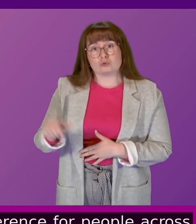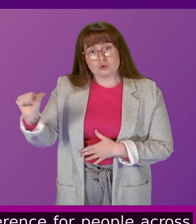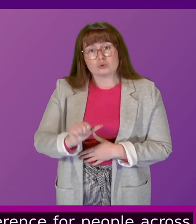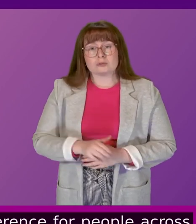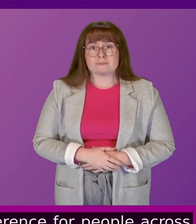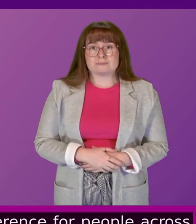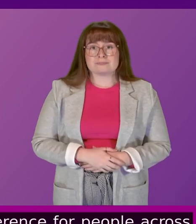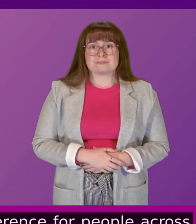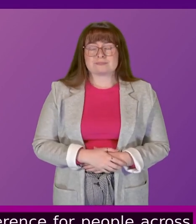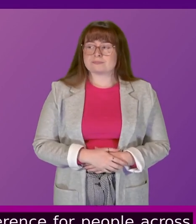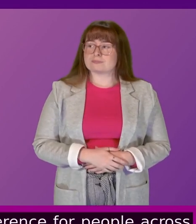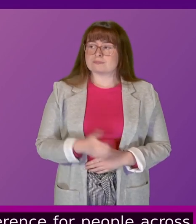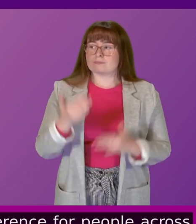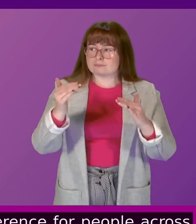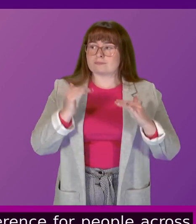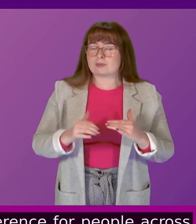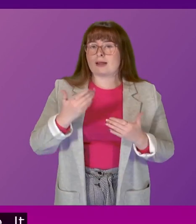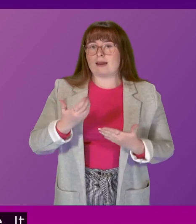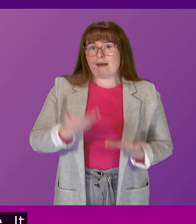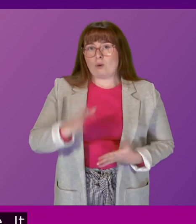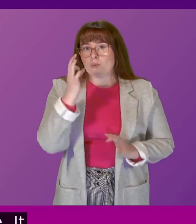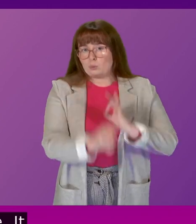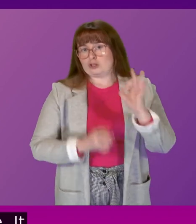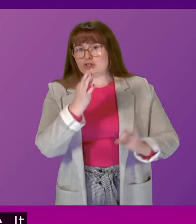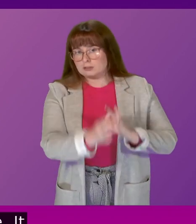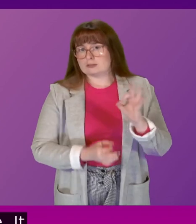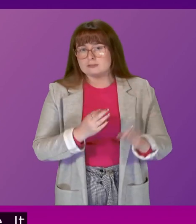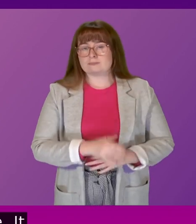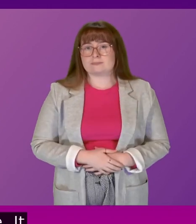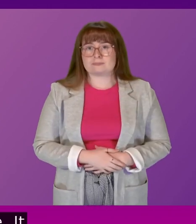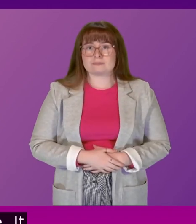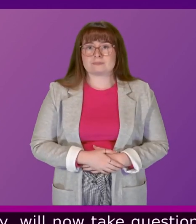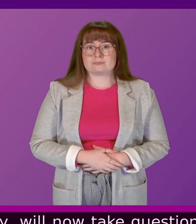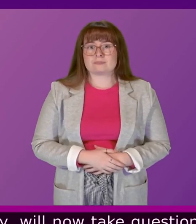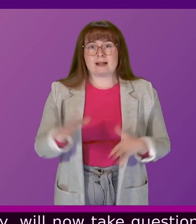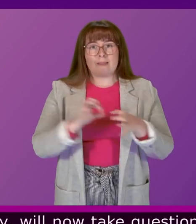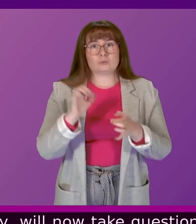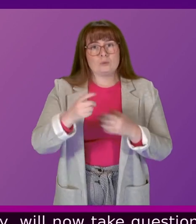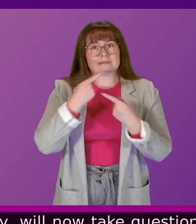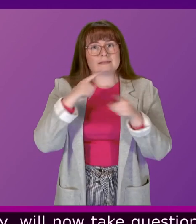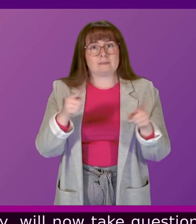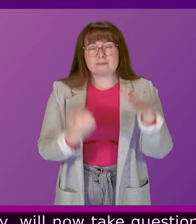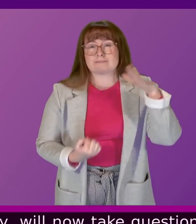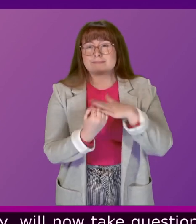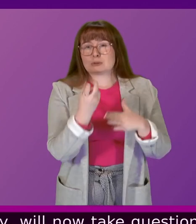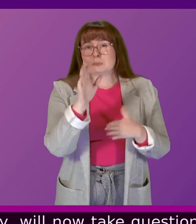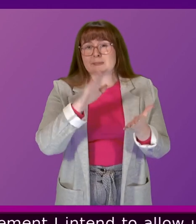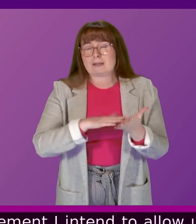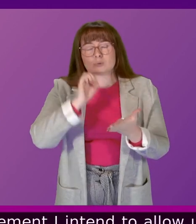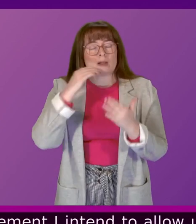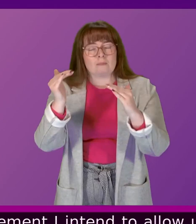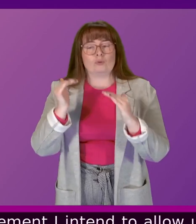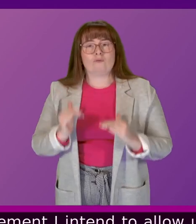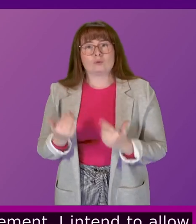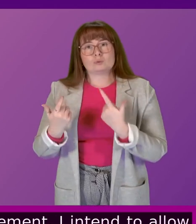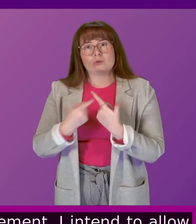Thank you. The Cabinet Secretary will now take questions on the issues raised in her statement. I intend to allow up to 20 minutes after which we will need to move on to the